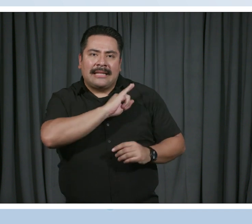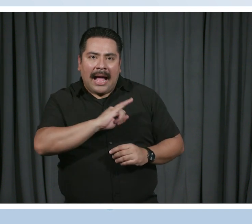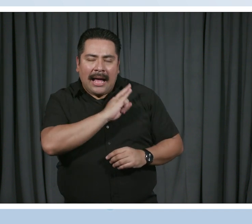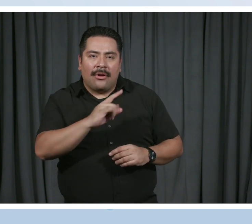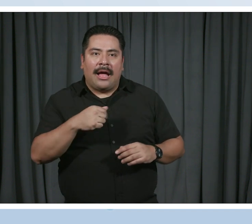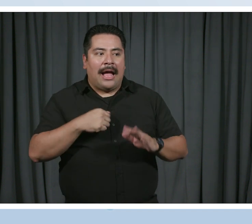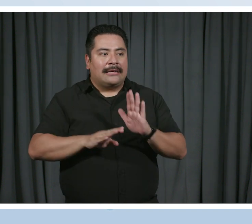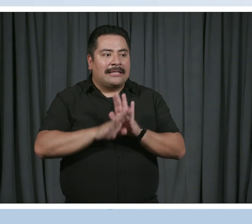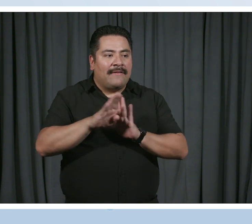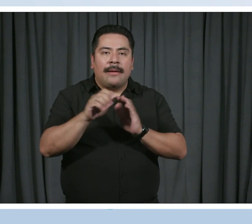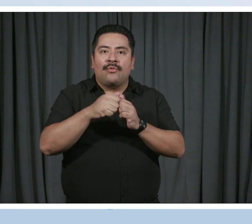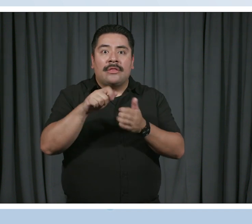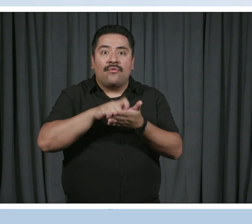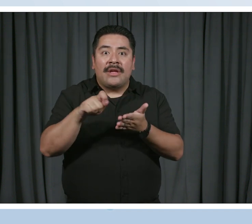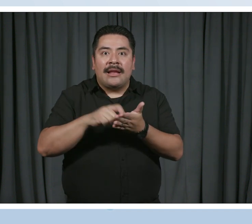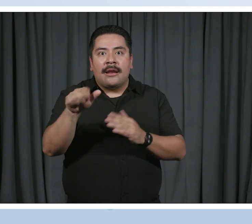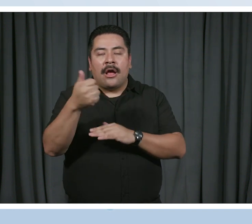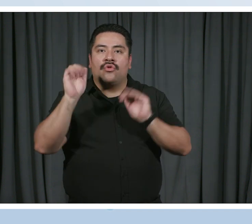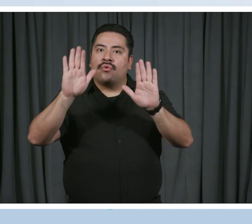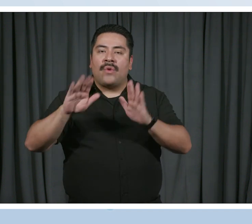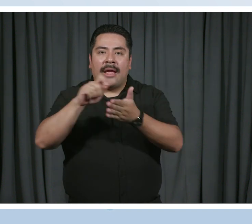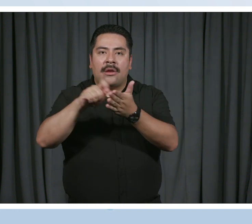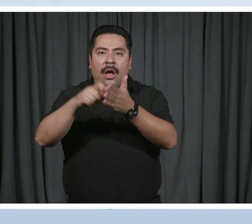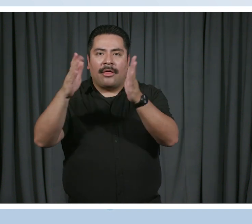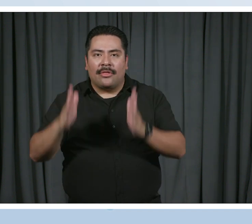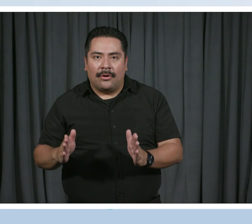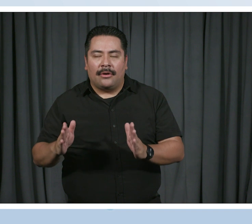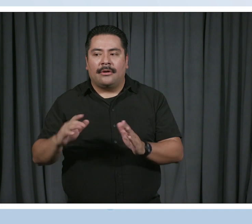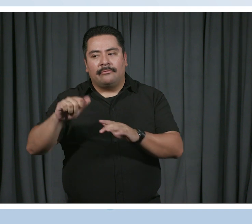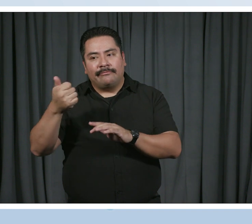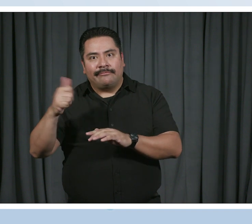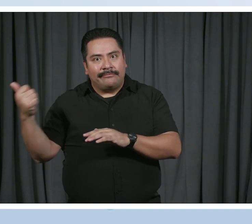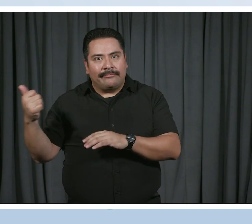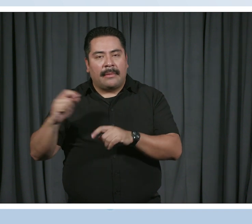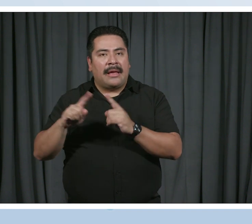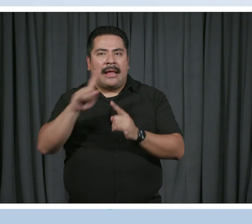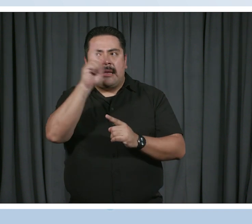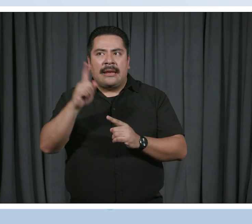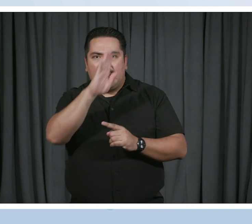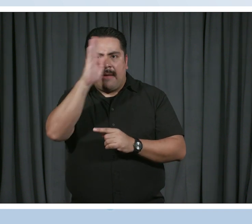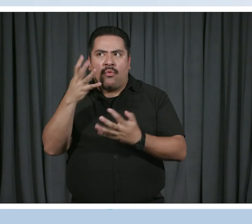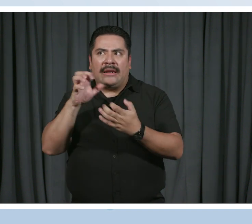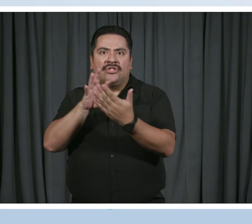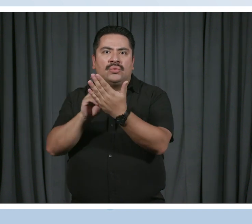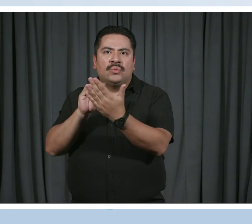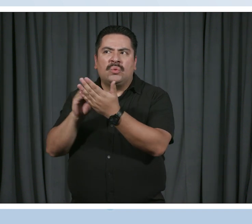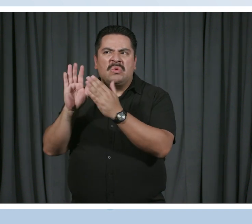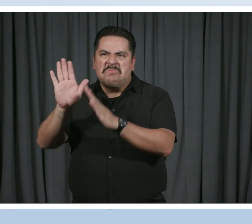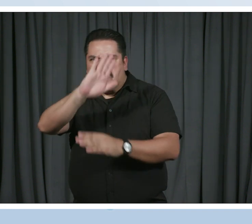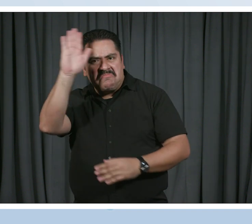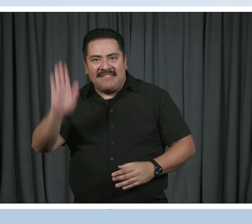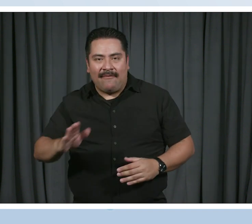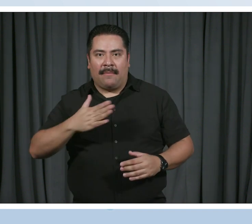it through like reading other great authors, but I never wanted to emulate them. I wanted my